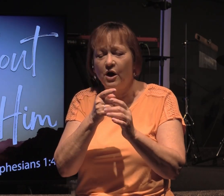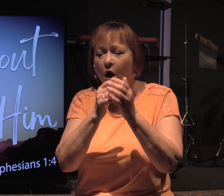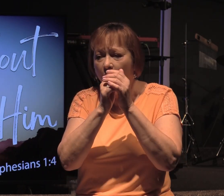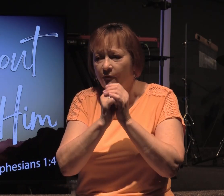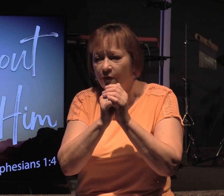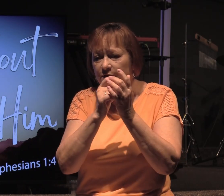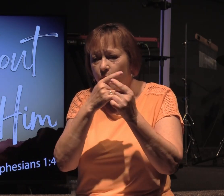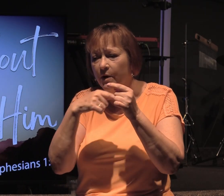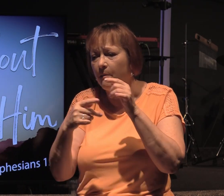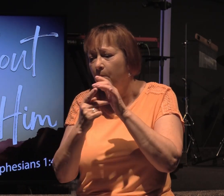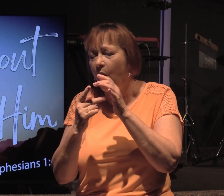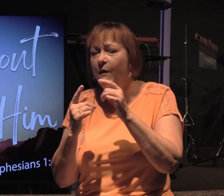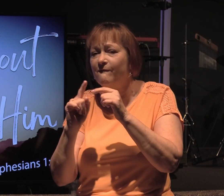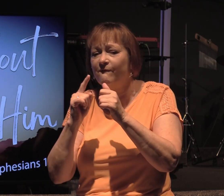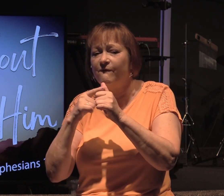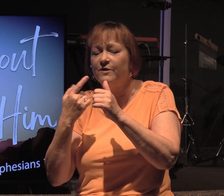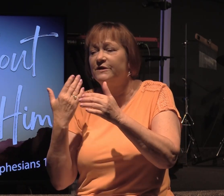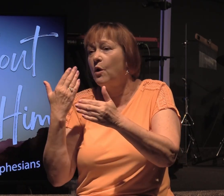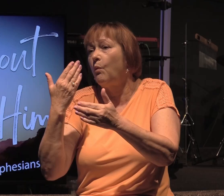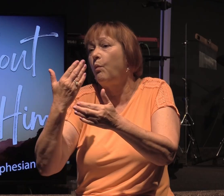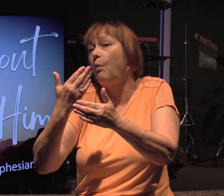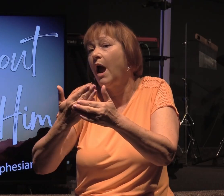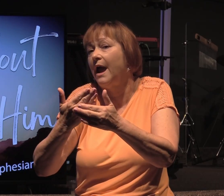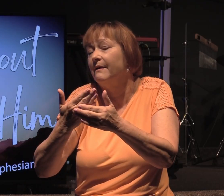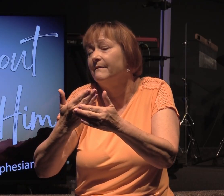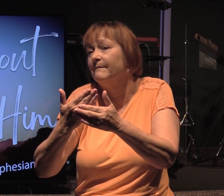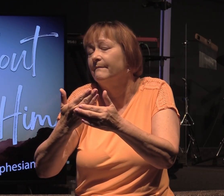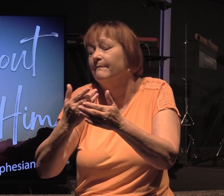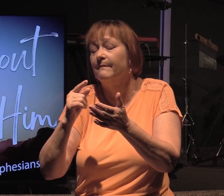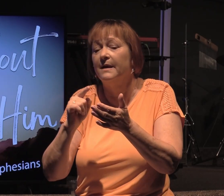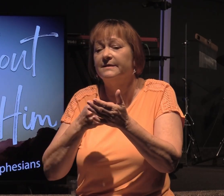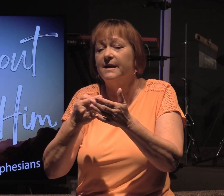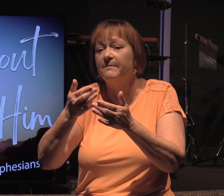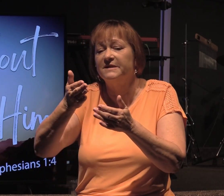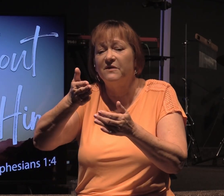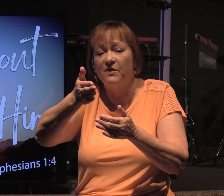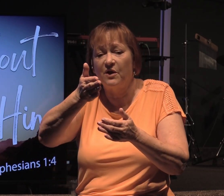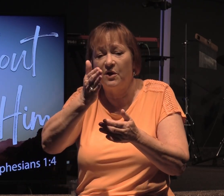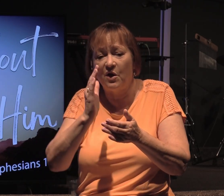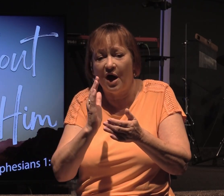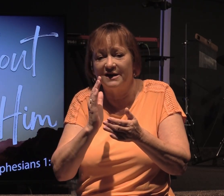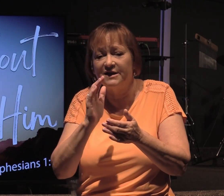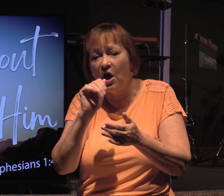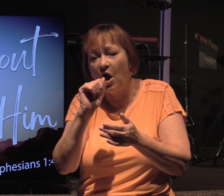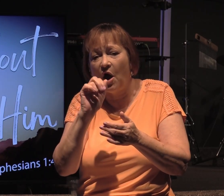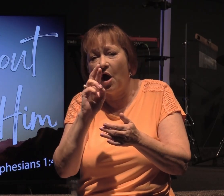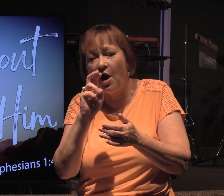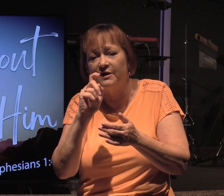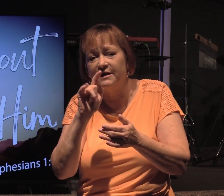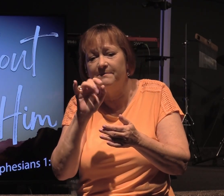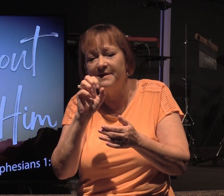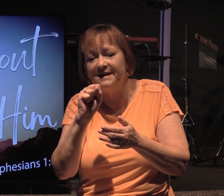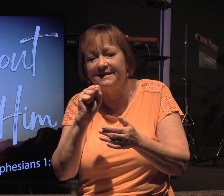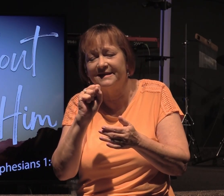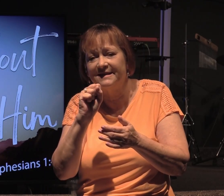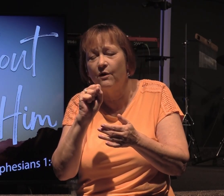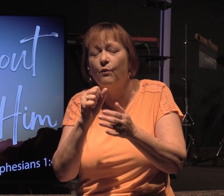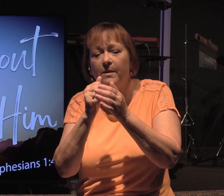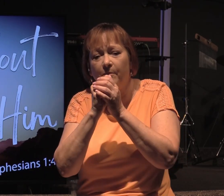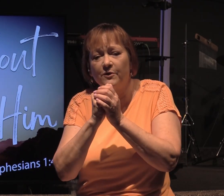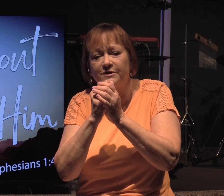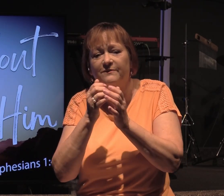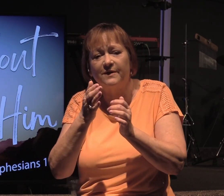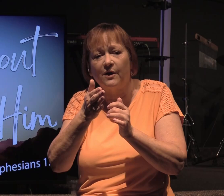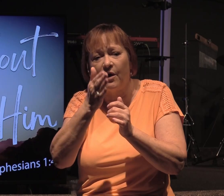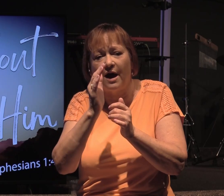Paul had first arrived. Sometimes the goddess Artemis would be worshipped as